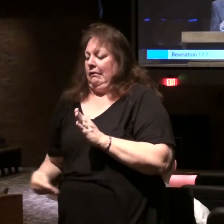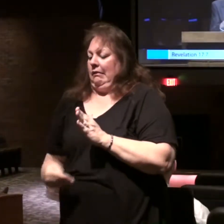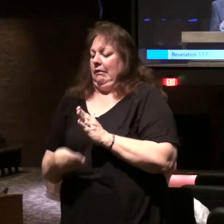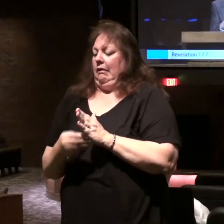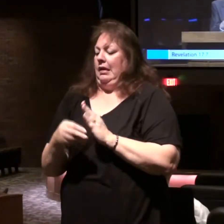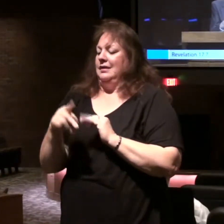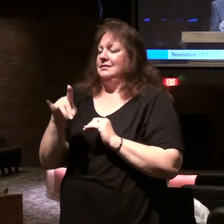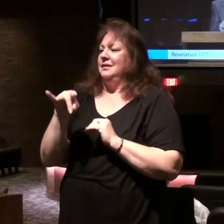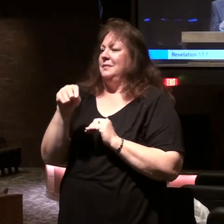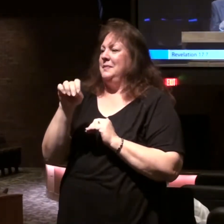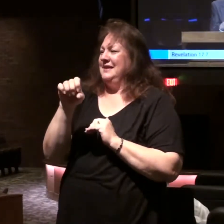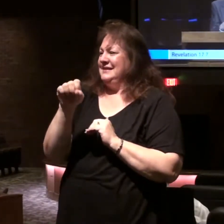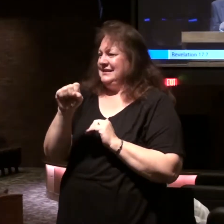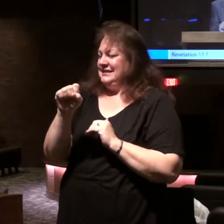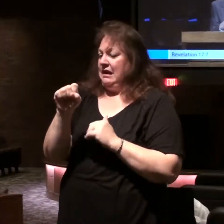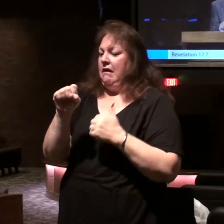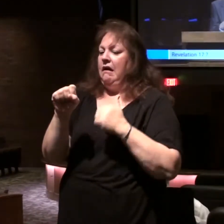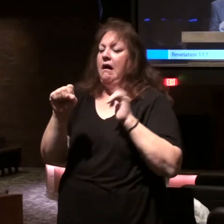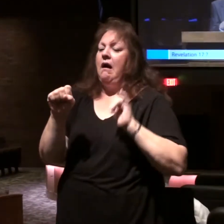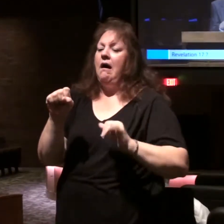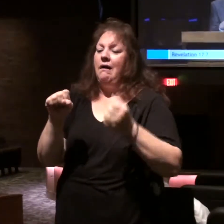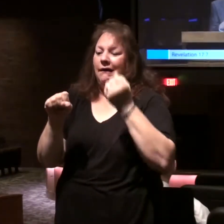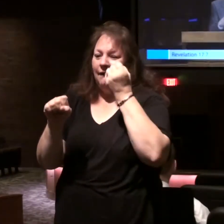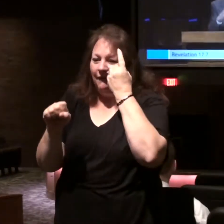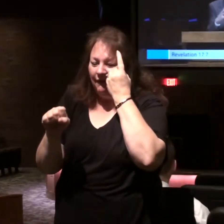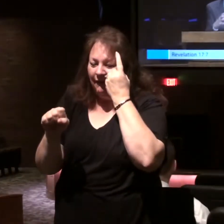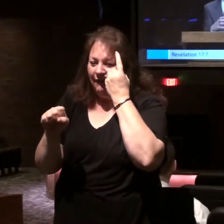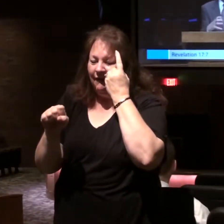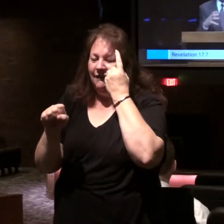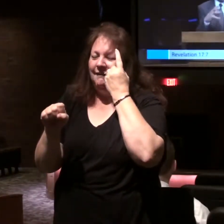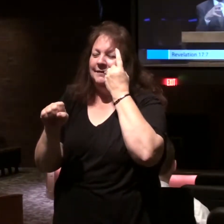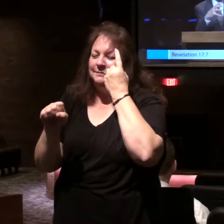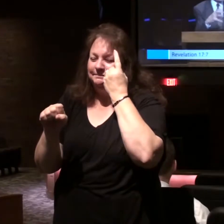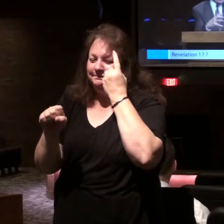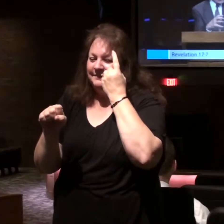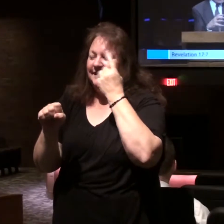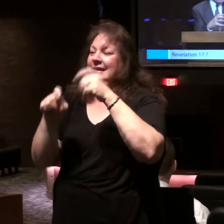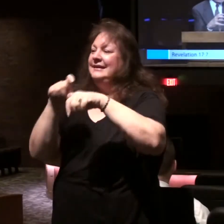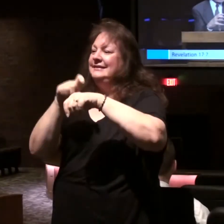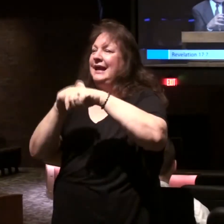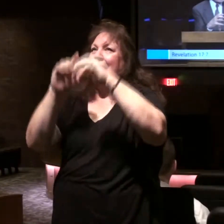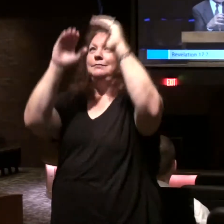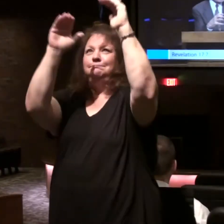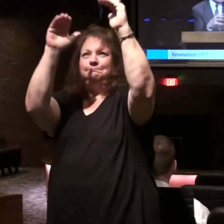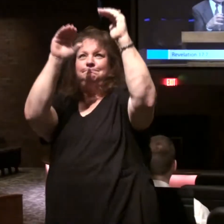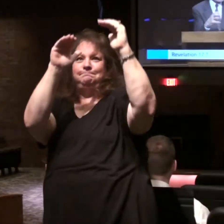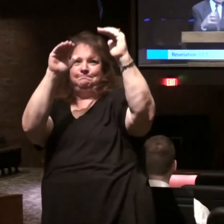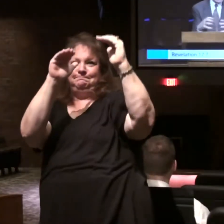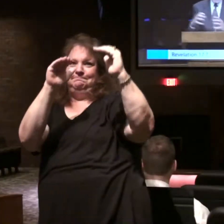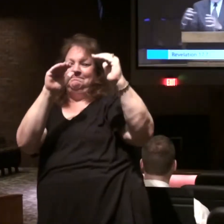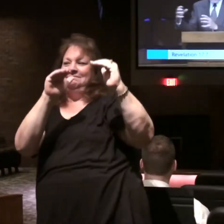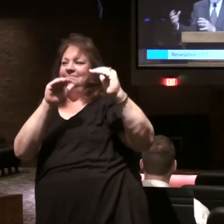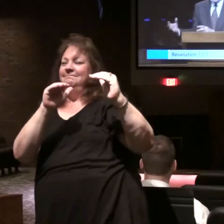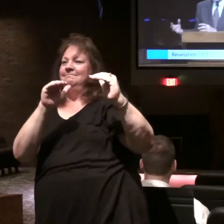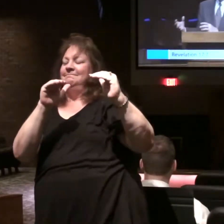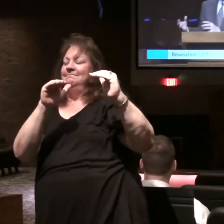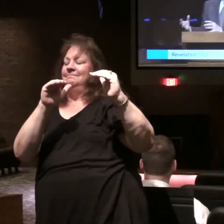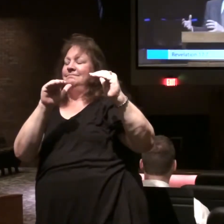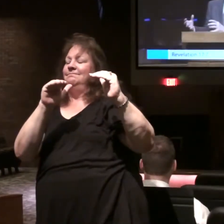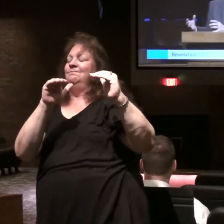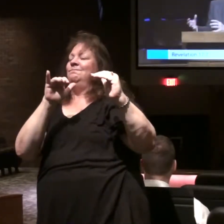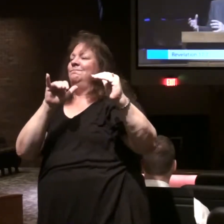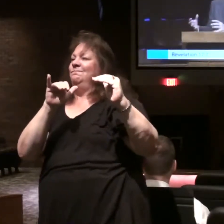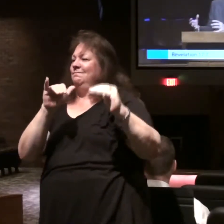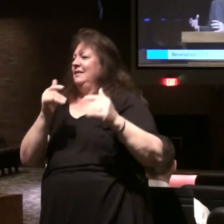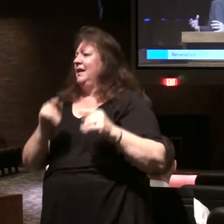that we needed and gives us the order in which they will unfold.